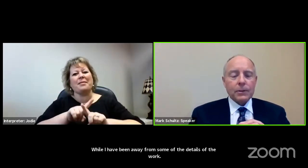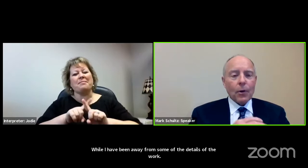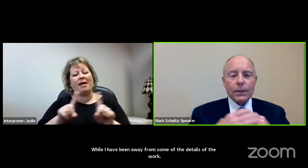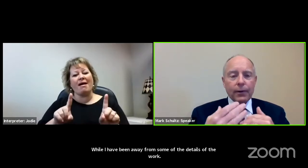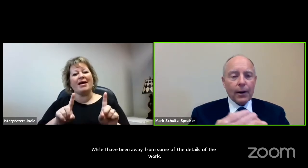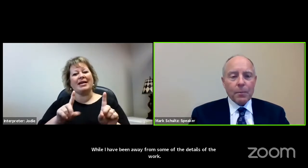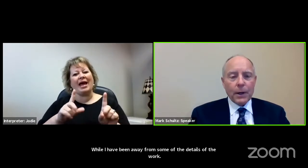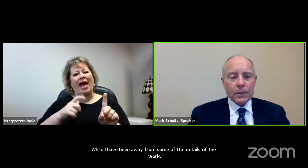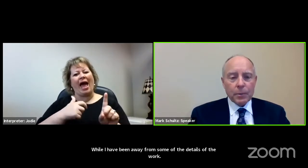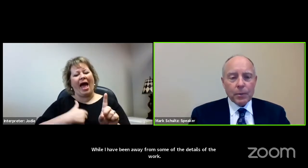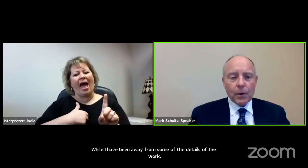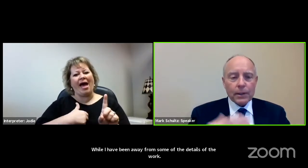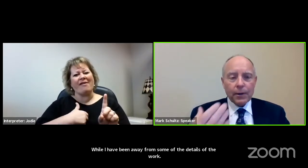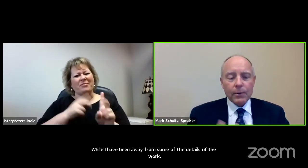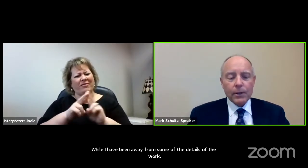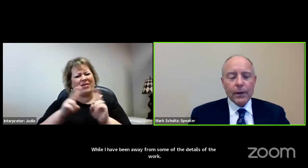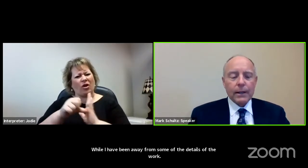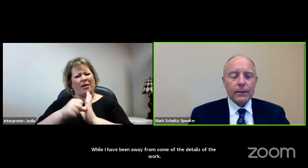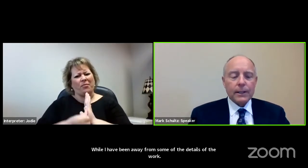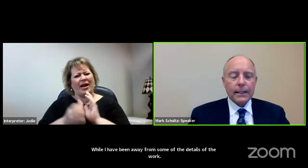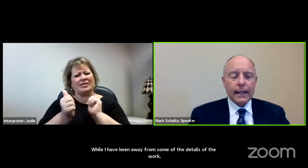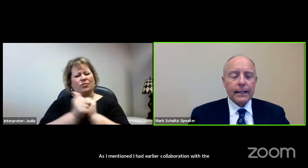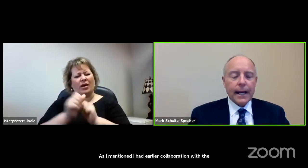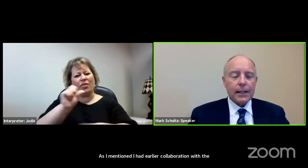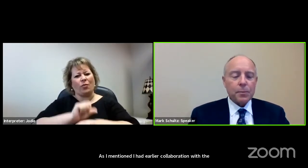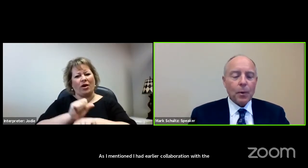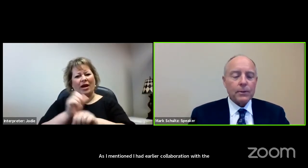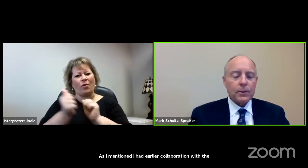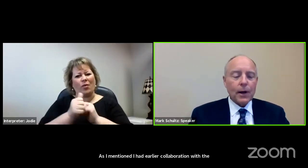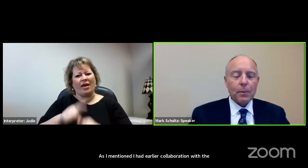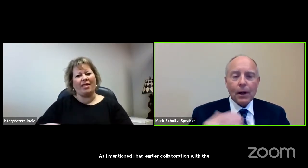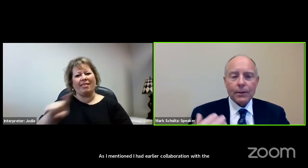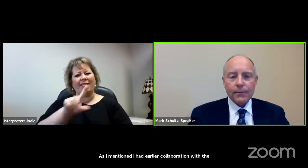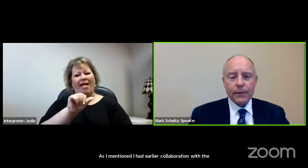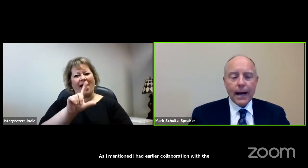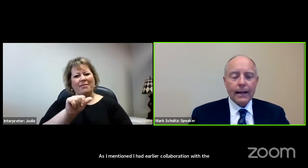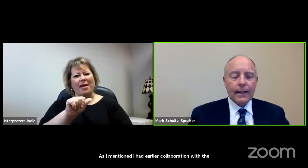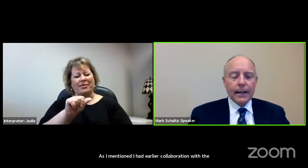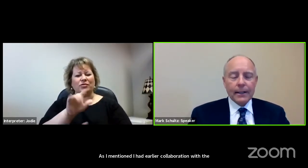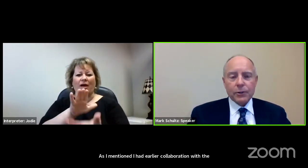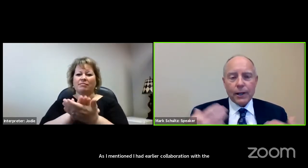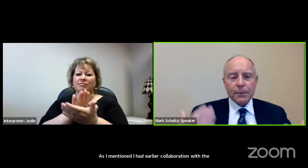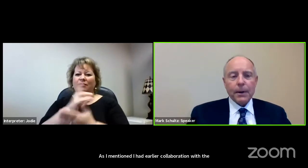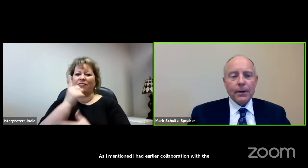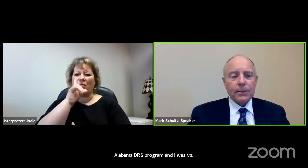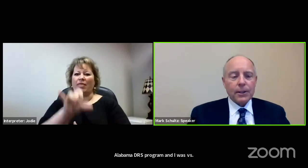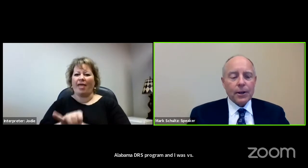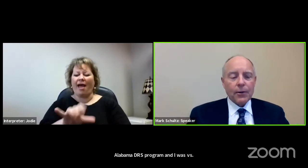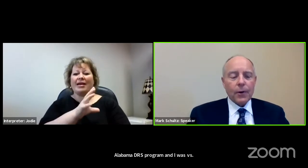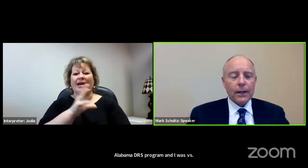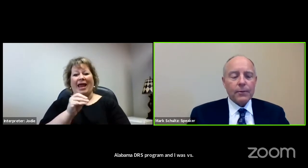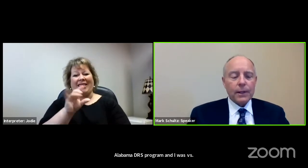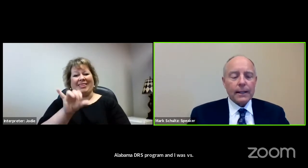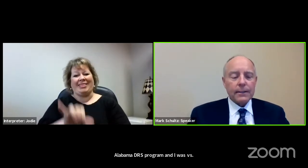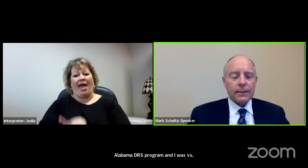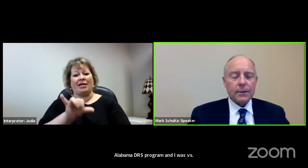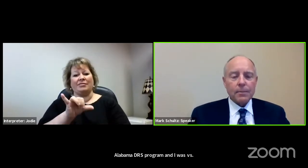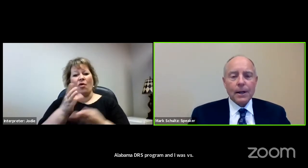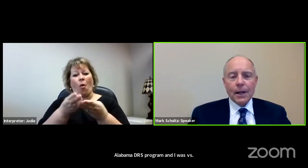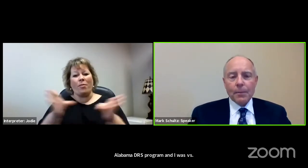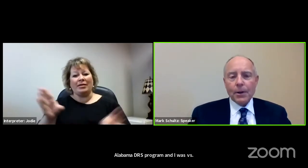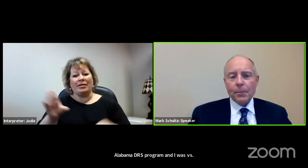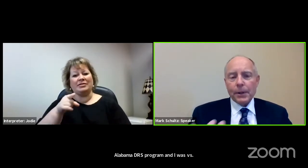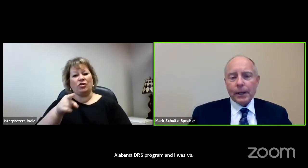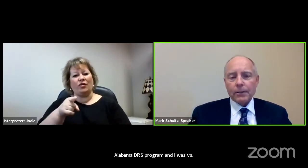And I was always very impressed with the work that you were doing under the data dashboard. So I applaud you for that and the transparency that you've created through that